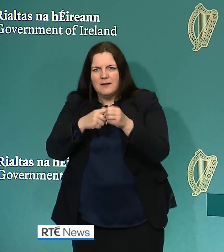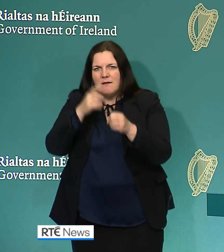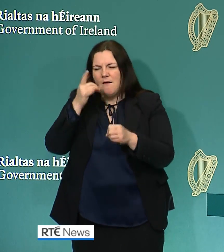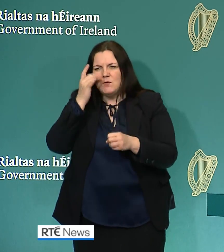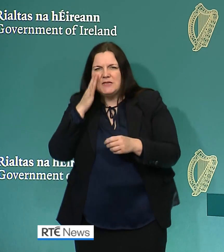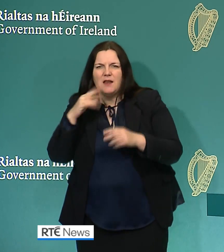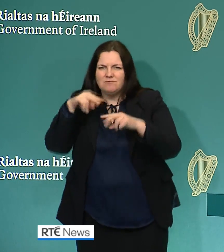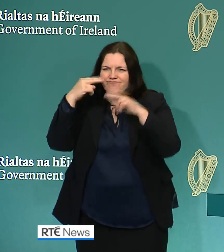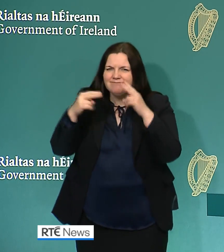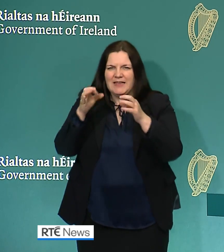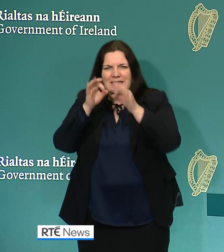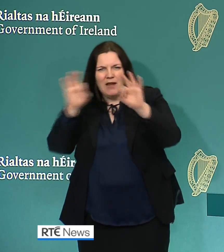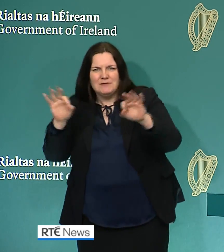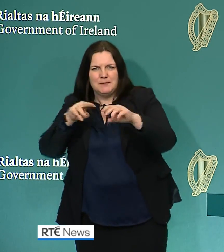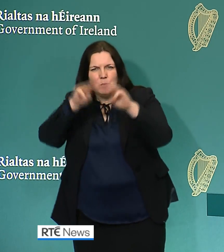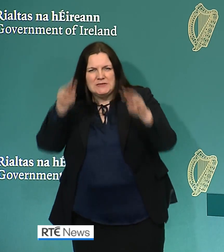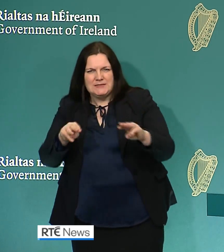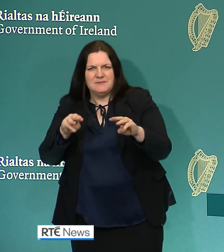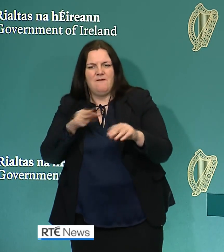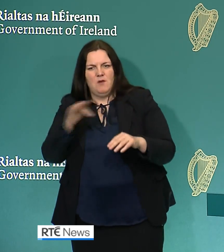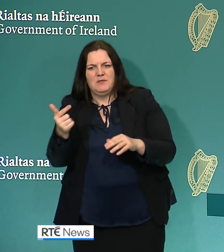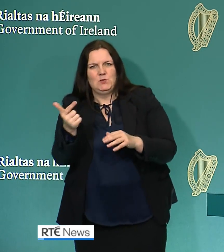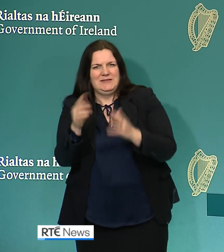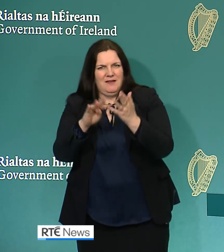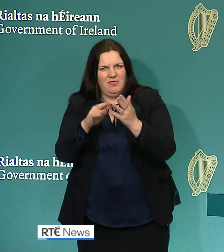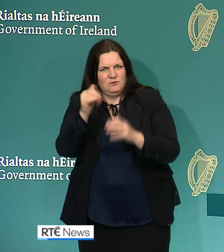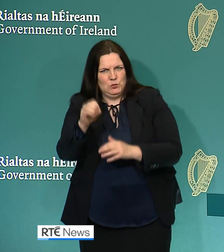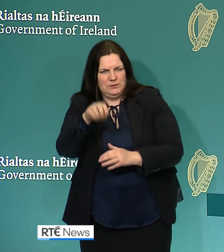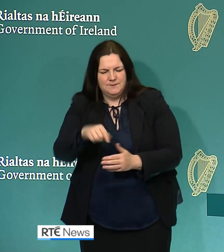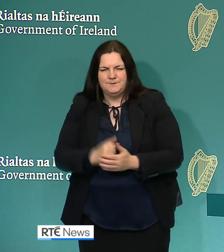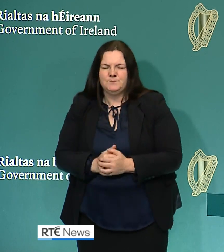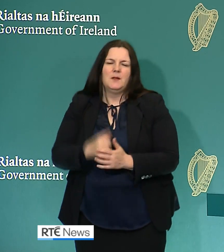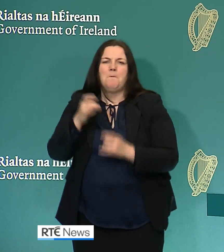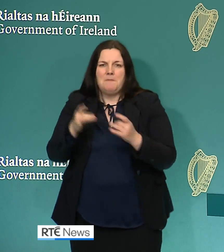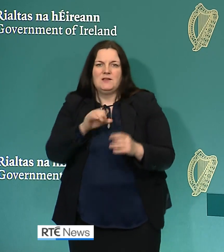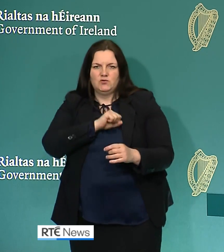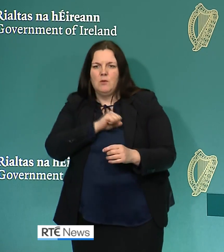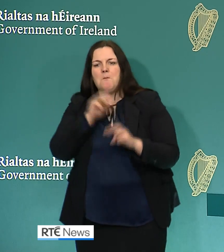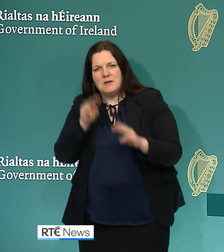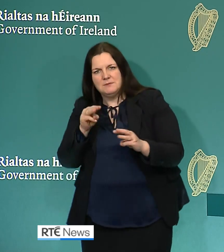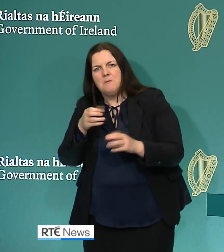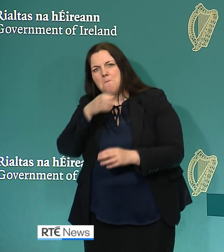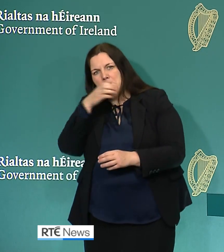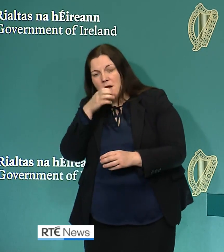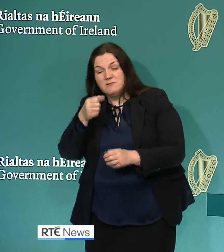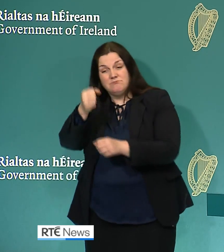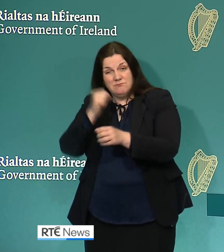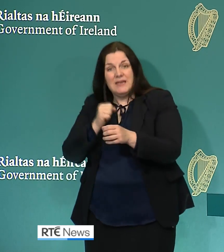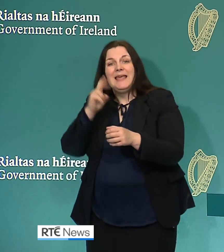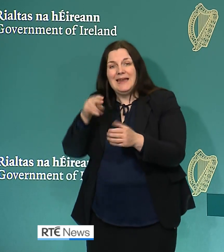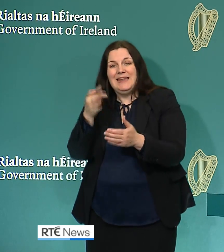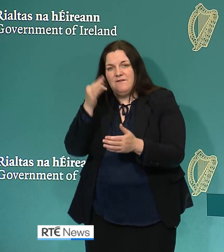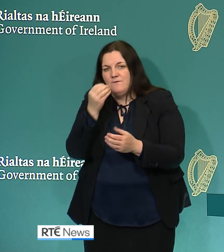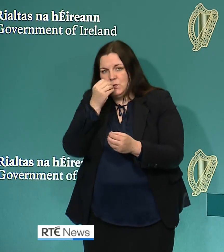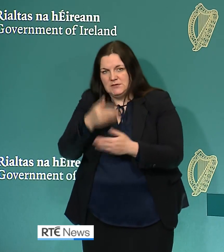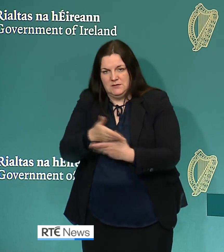parks, galleries and museums from the 29th of June. Making it possible also for bars to reopen if they serve food